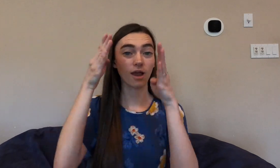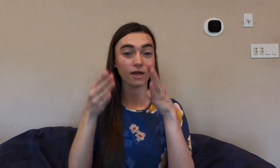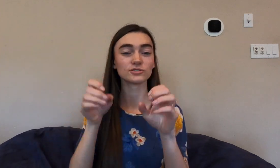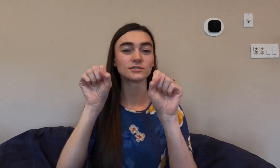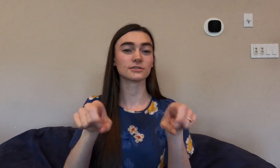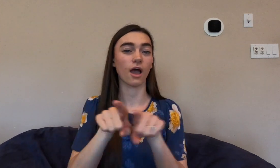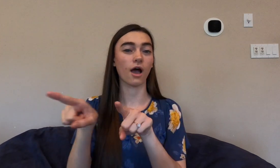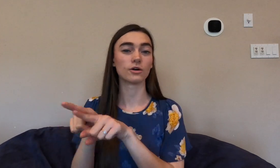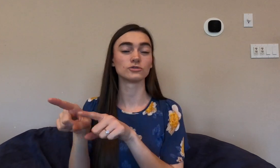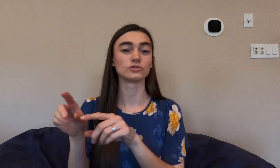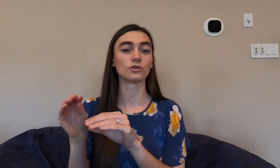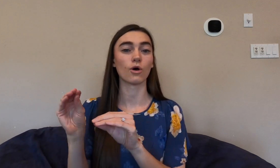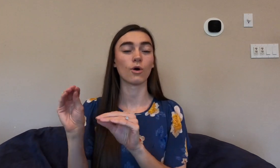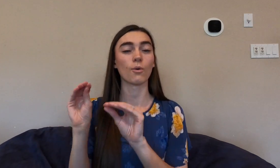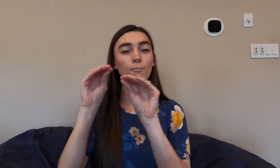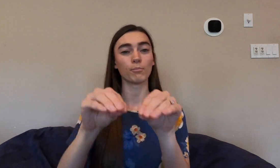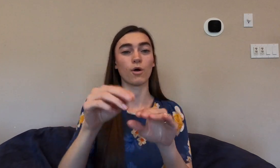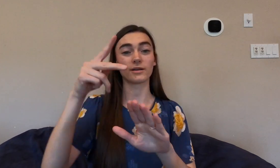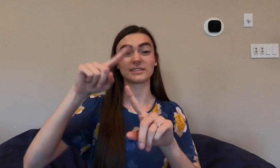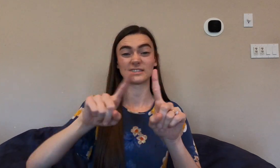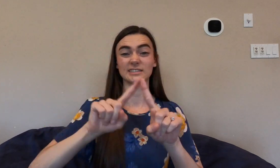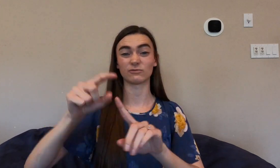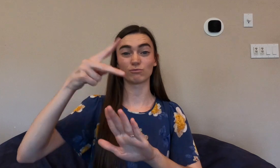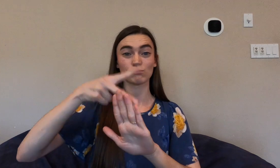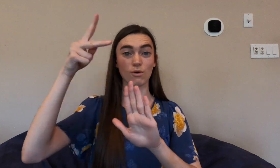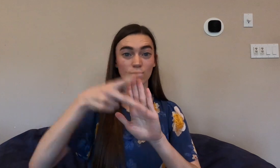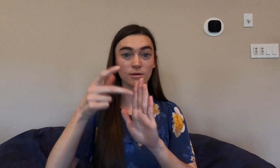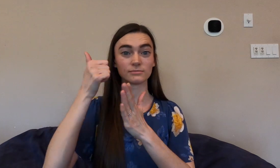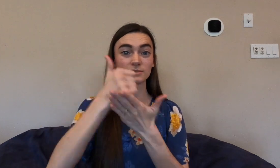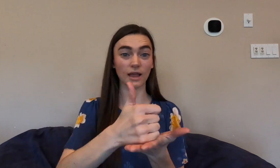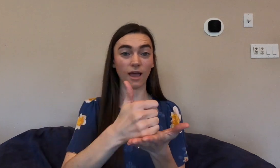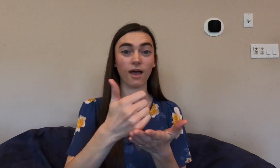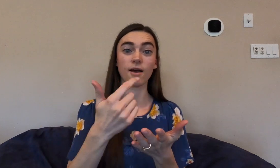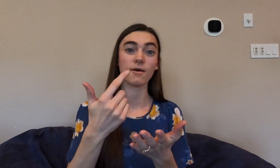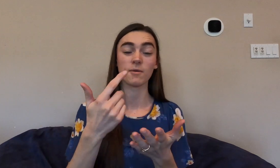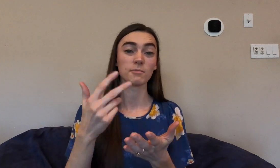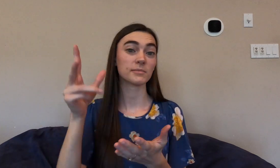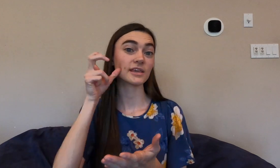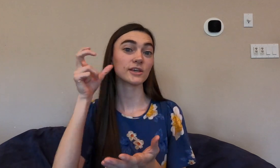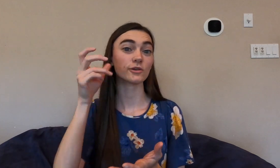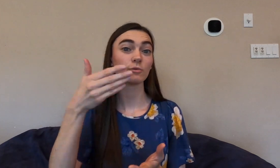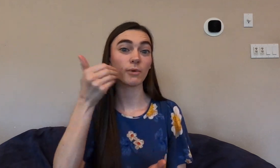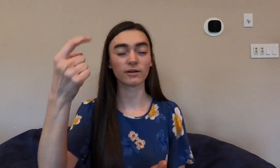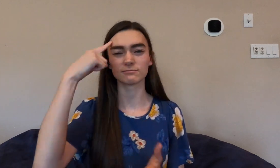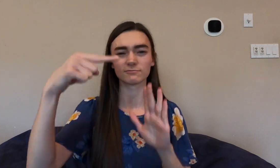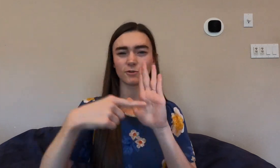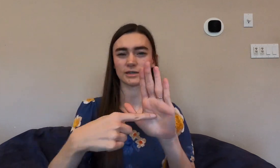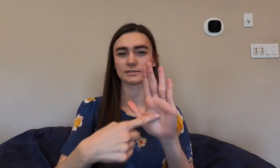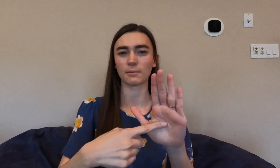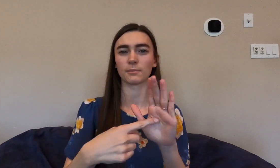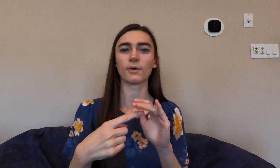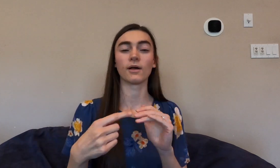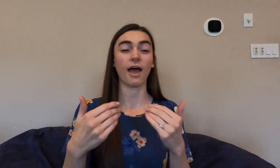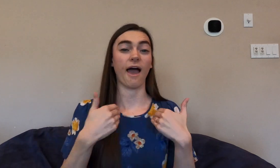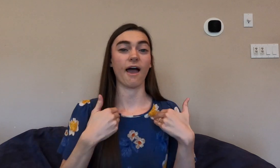Audiologists can also put different programs to help hear better. For example